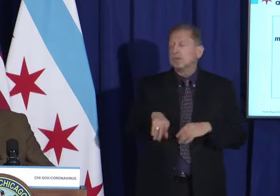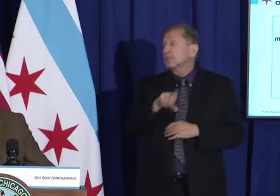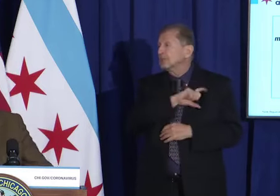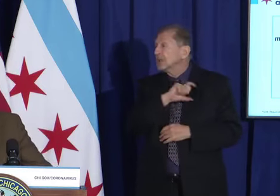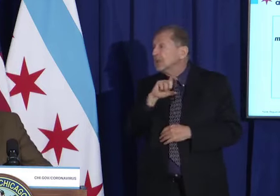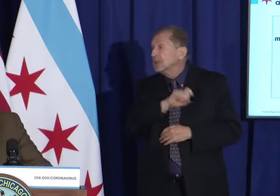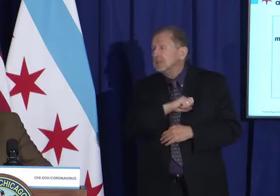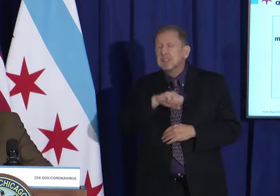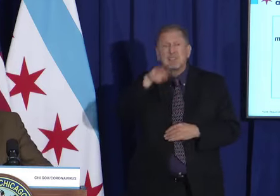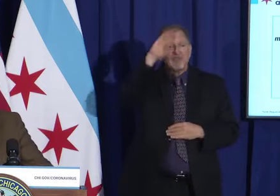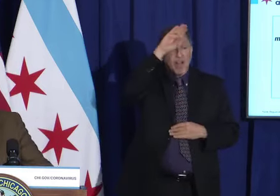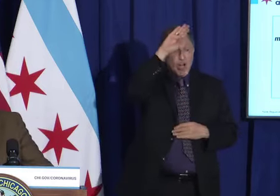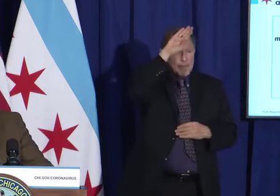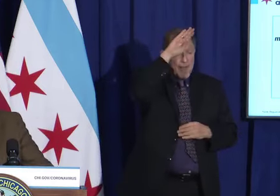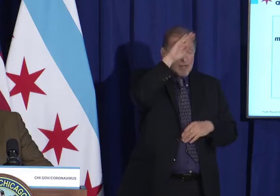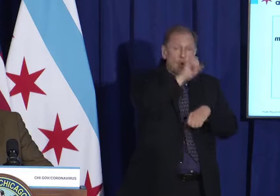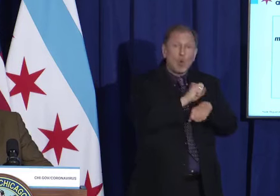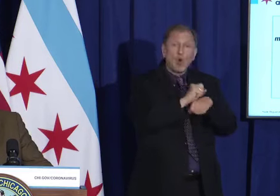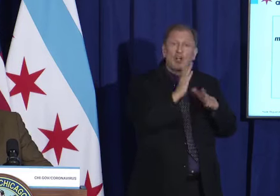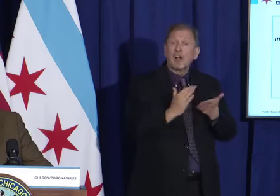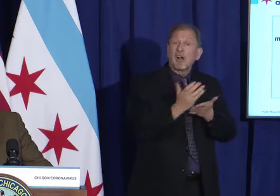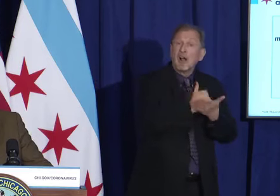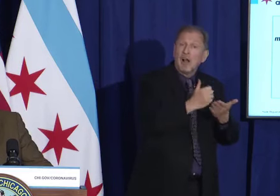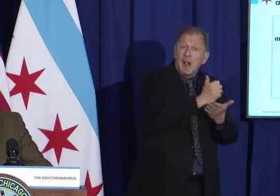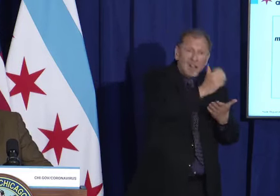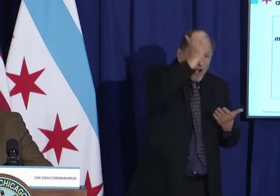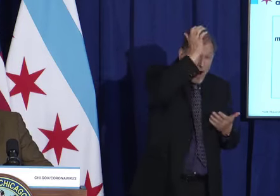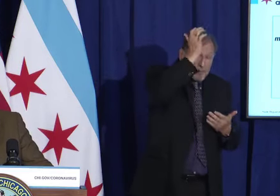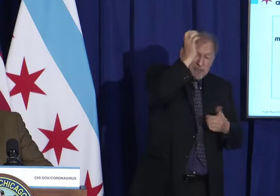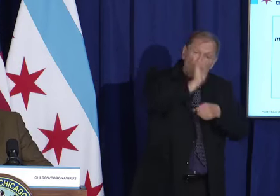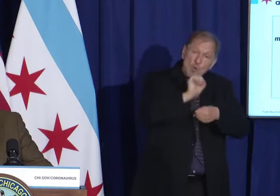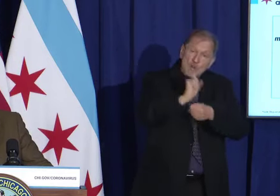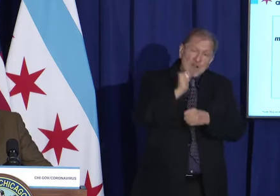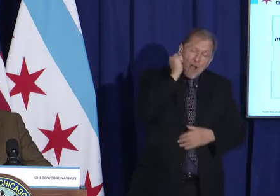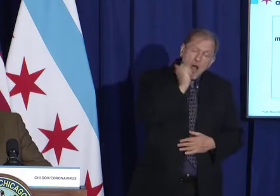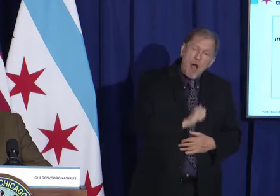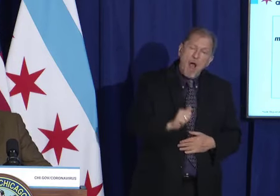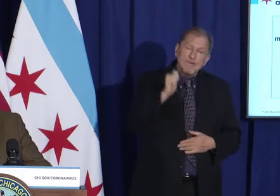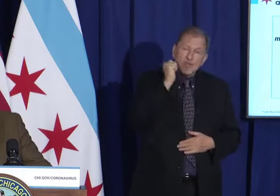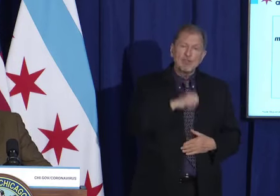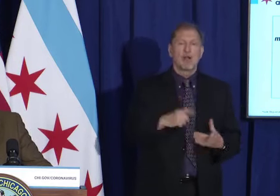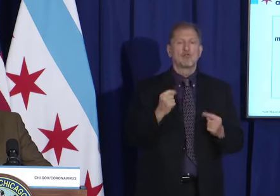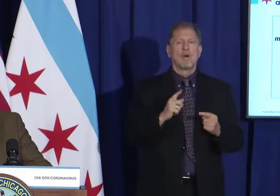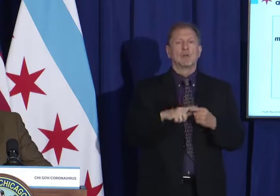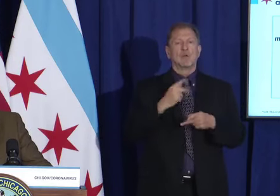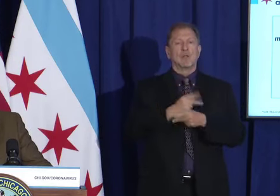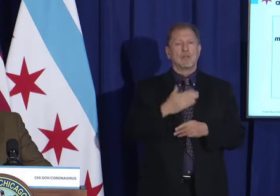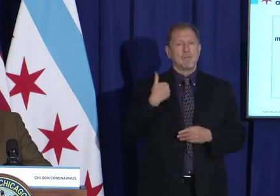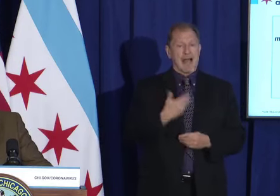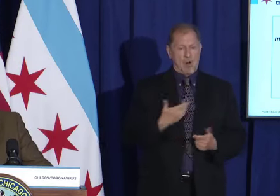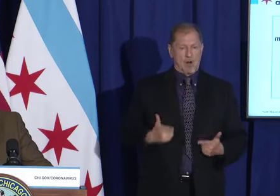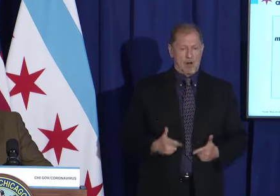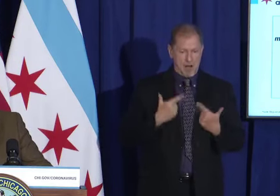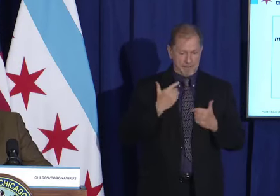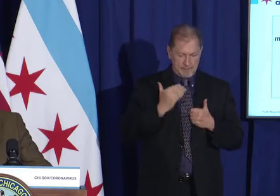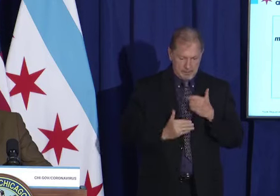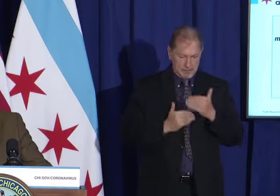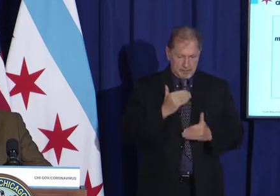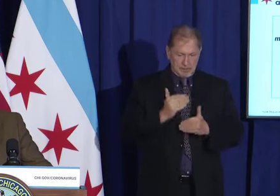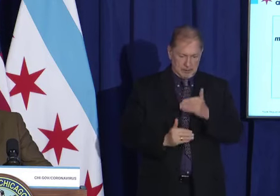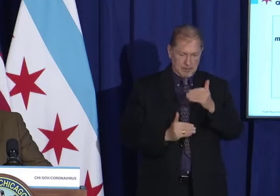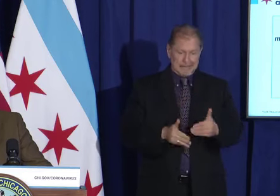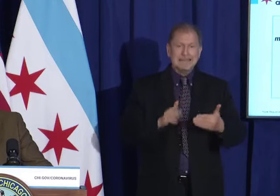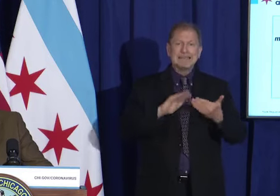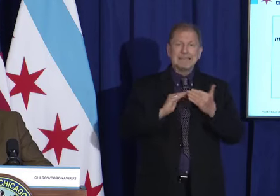collecting the garbage and coming in every single day to help make sure that our city stays on track,